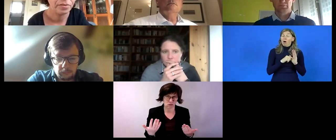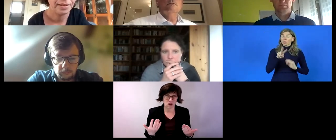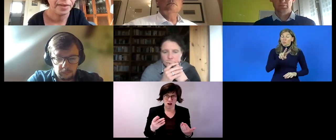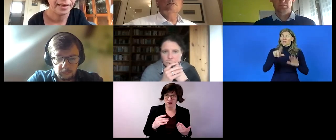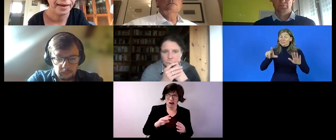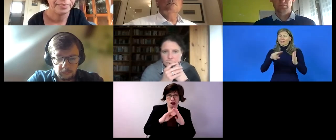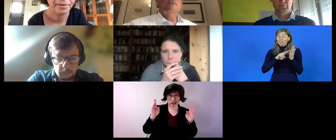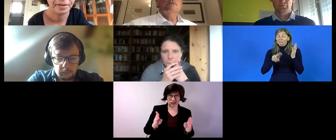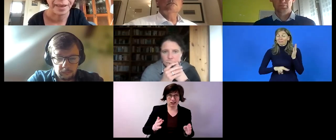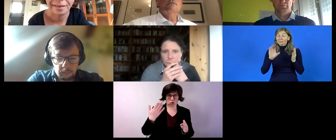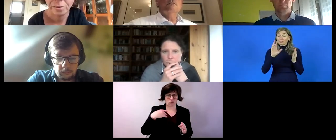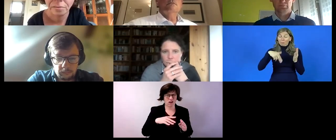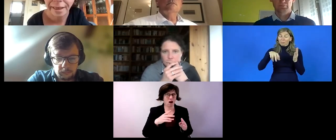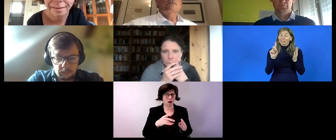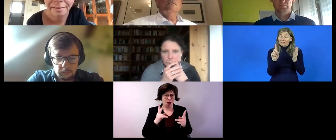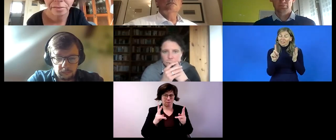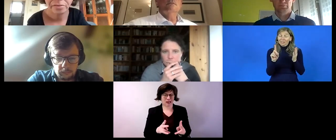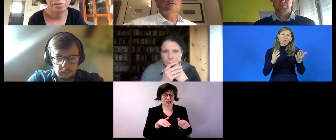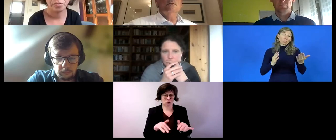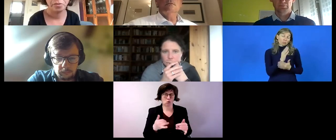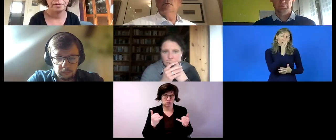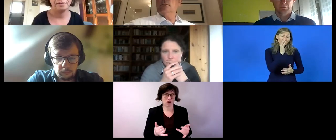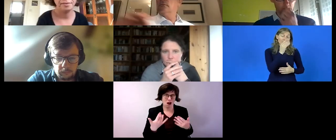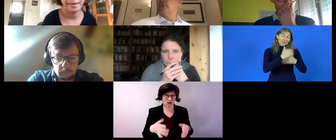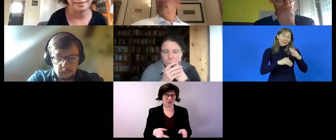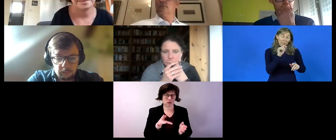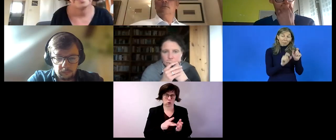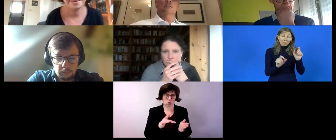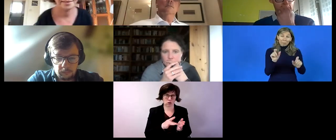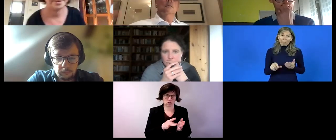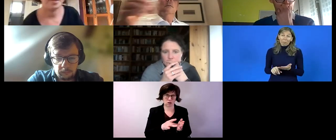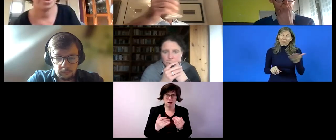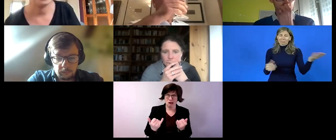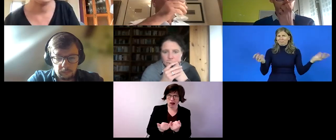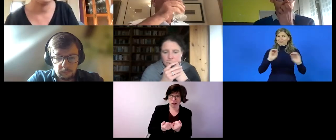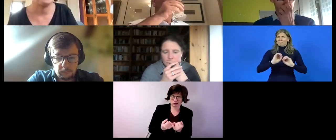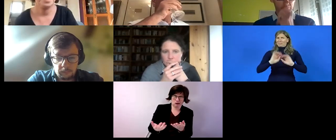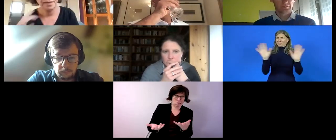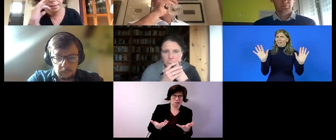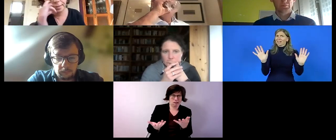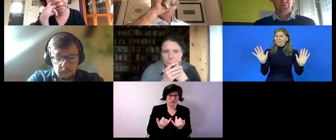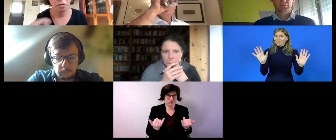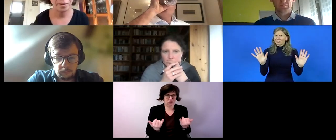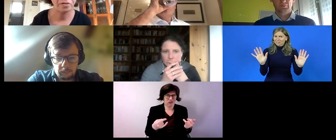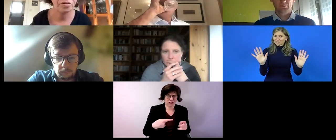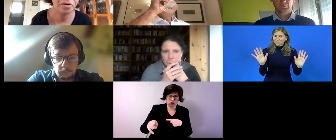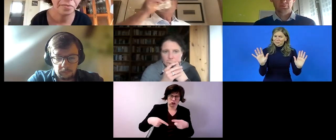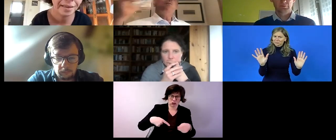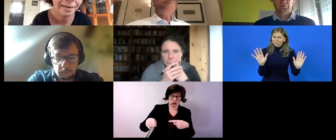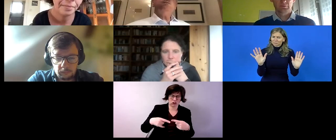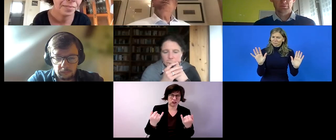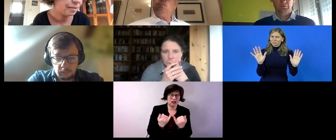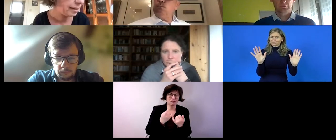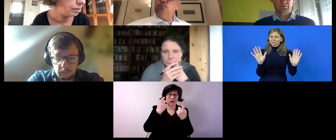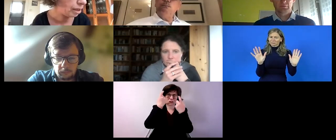convention on on the rights of disabled persons is very very clear uh and